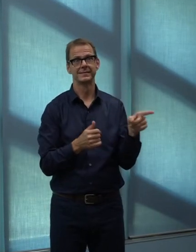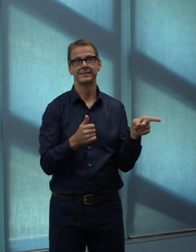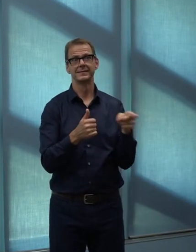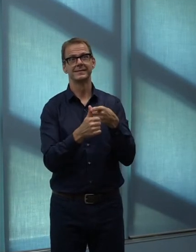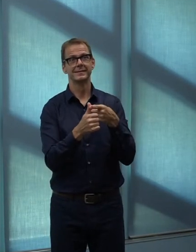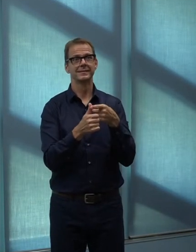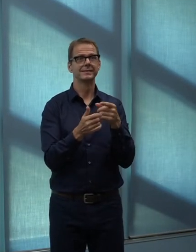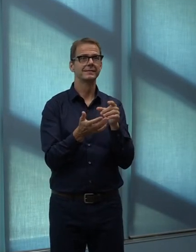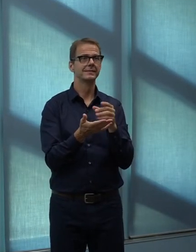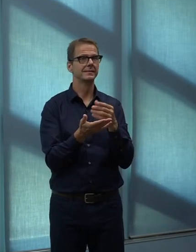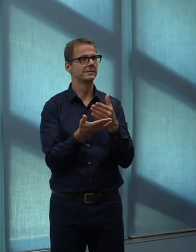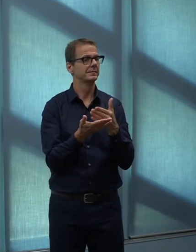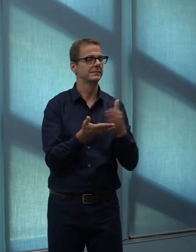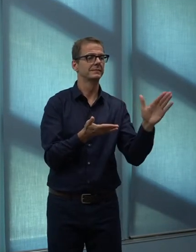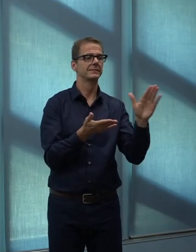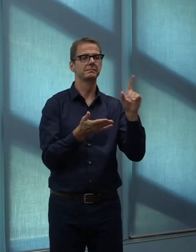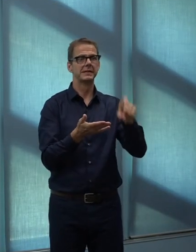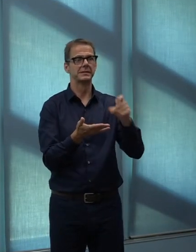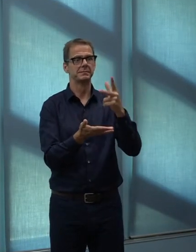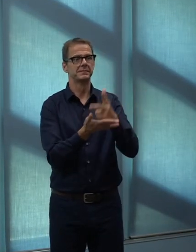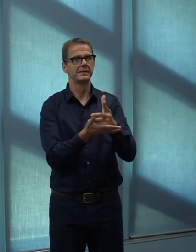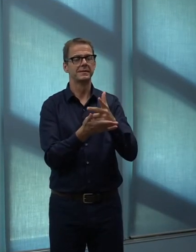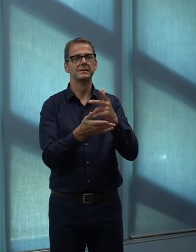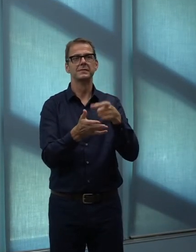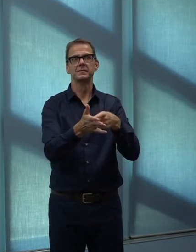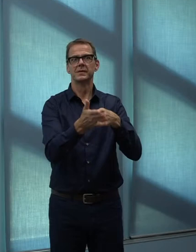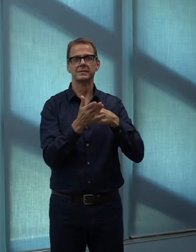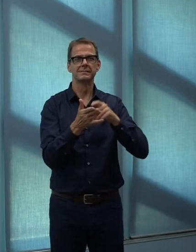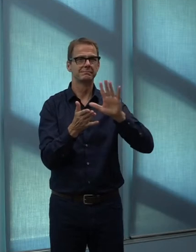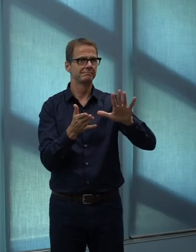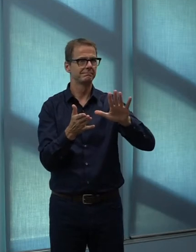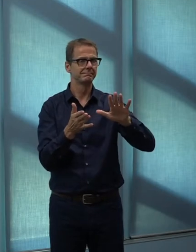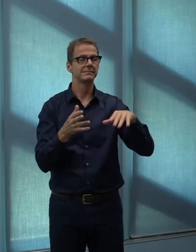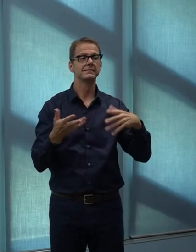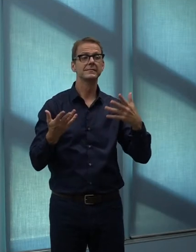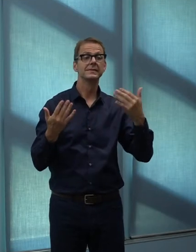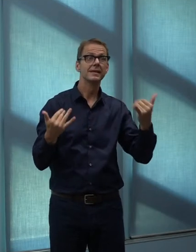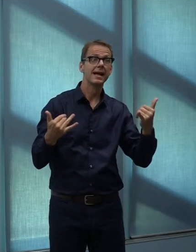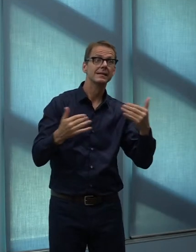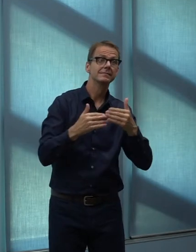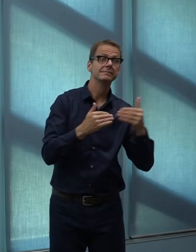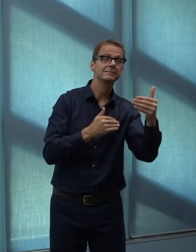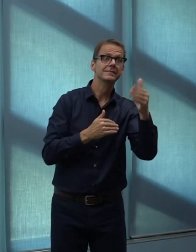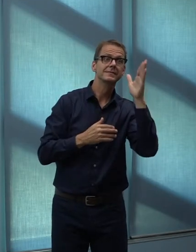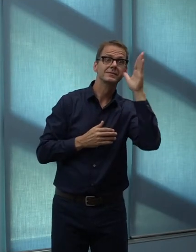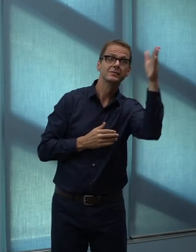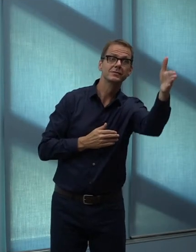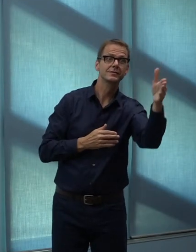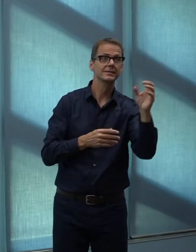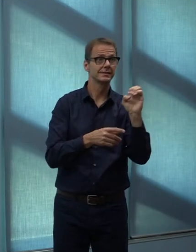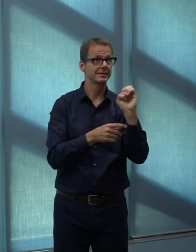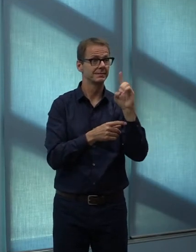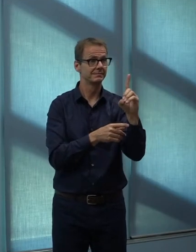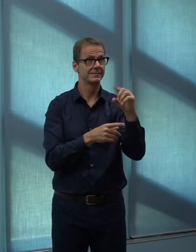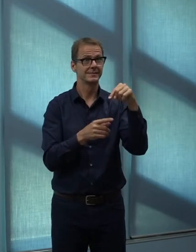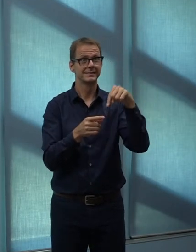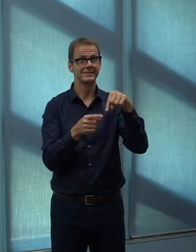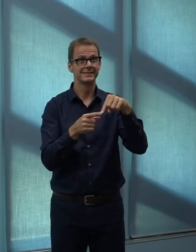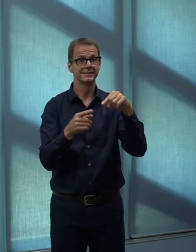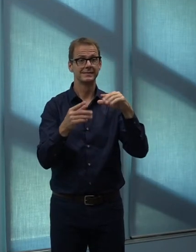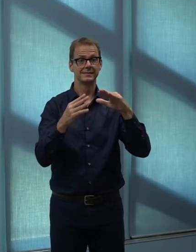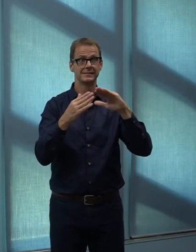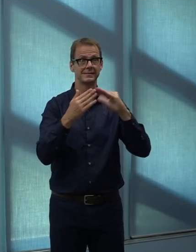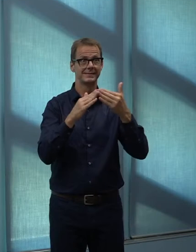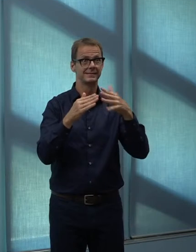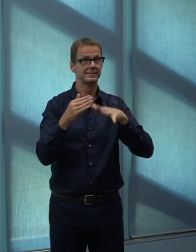from here and what long-term sustainability looks like here in Edmonton. This policy removes barriers for new homes